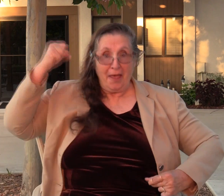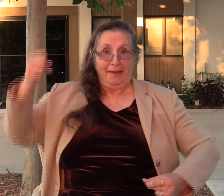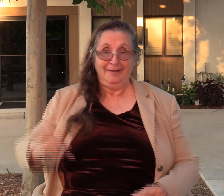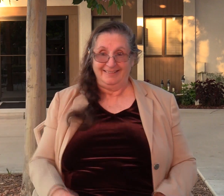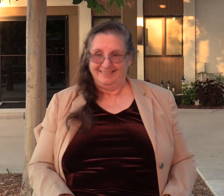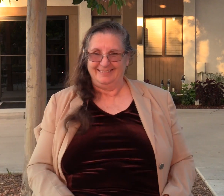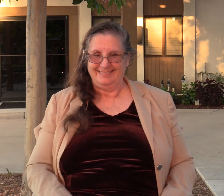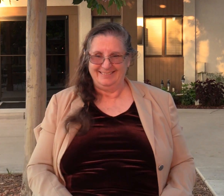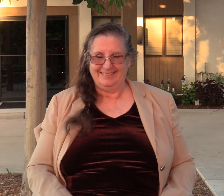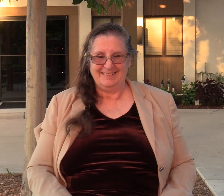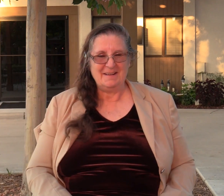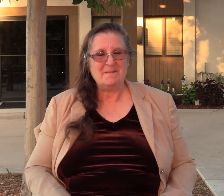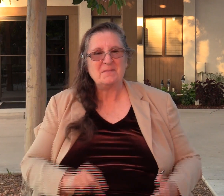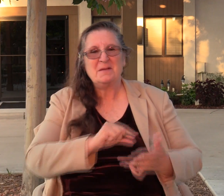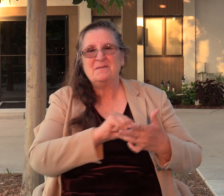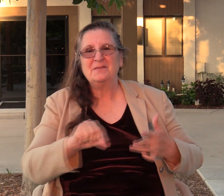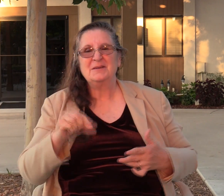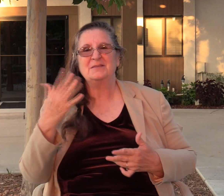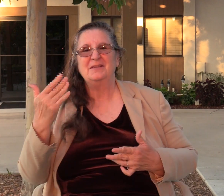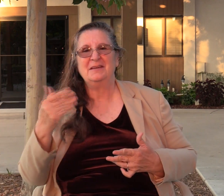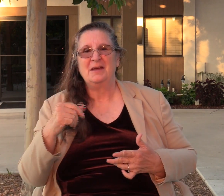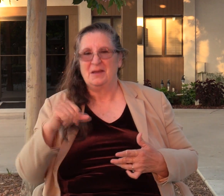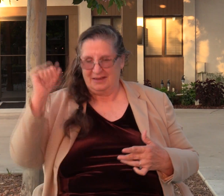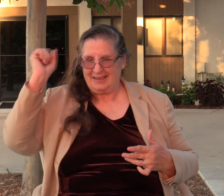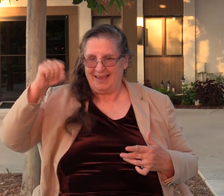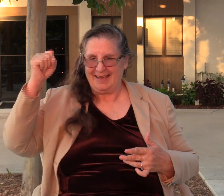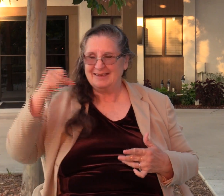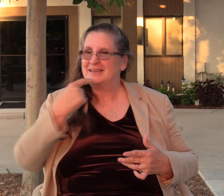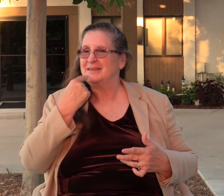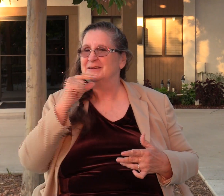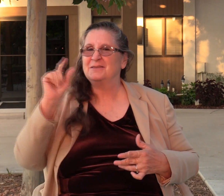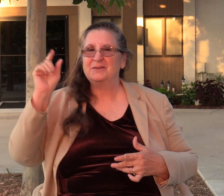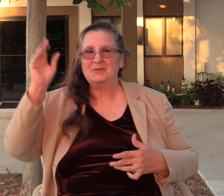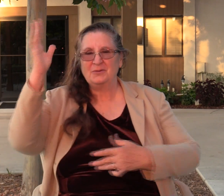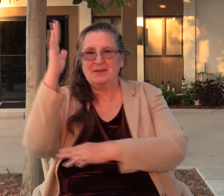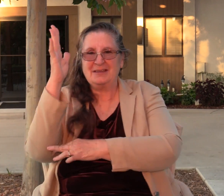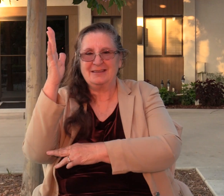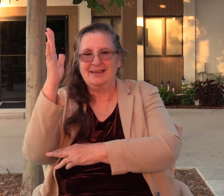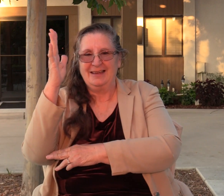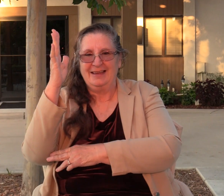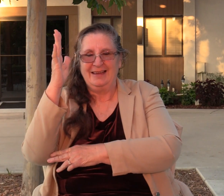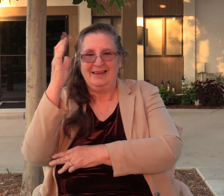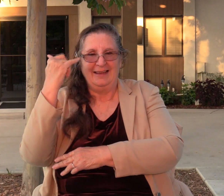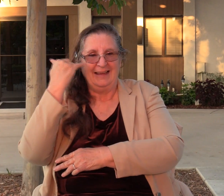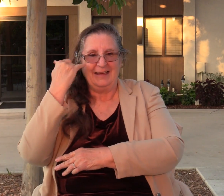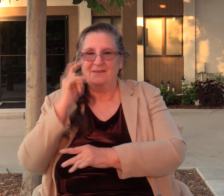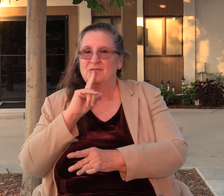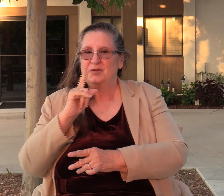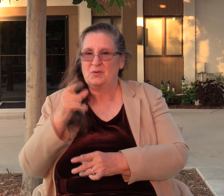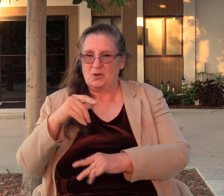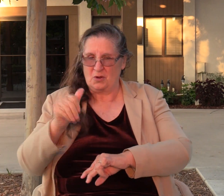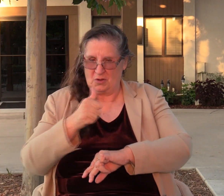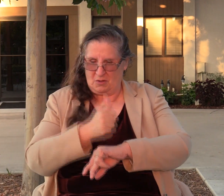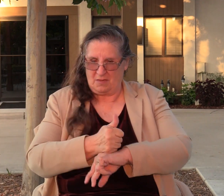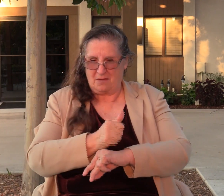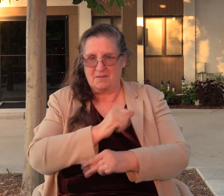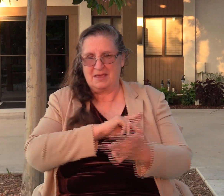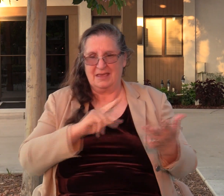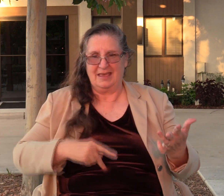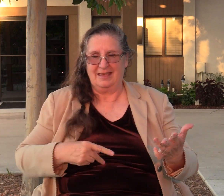Look at verse 15. And the bramble said to the trees, Well, if in truth you anoint me as king over you, then come and take